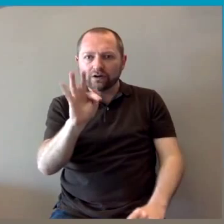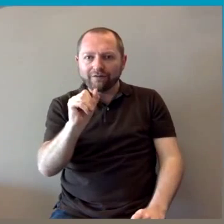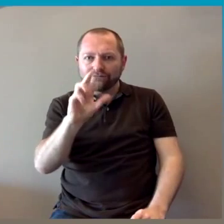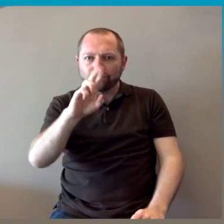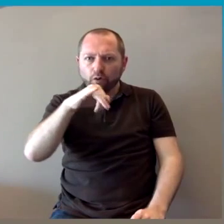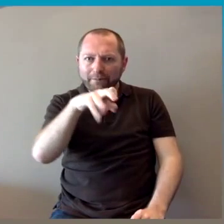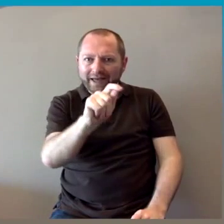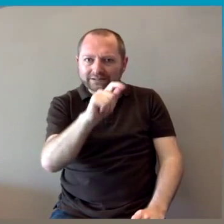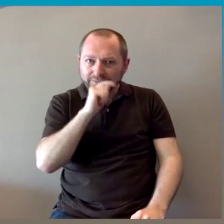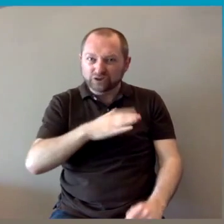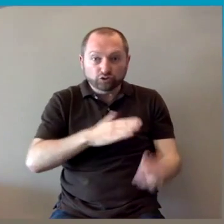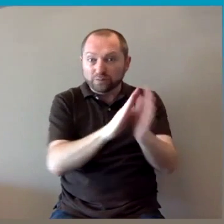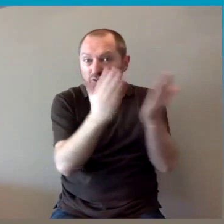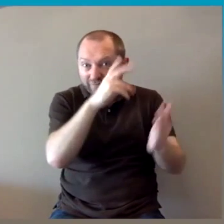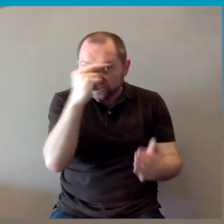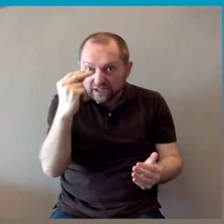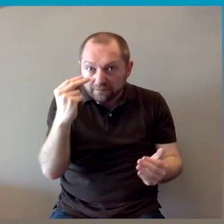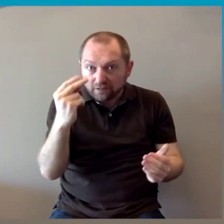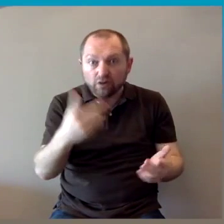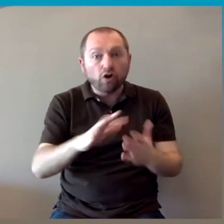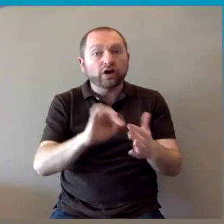For example by format so looking only for books.